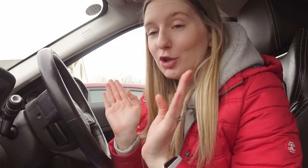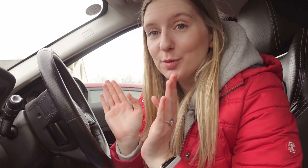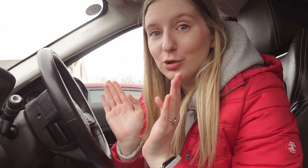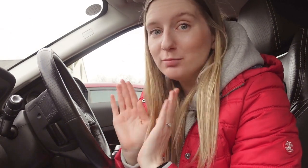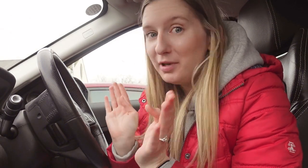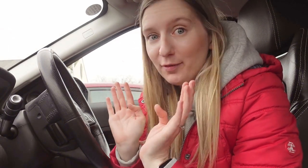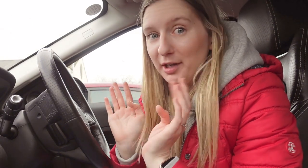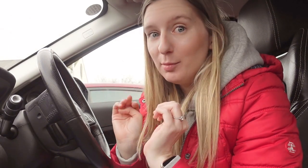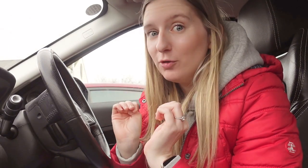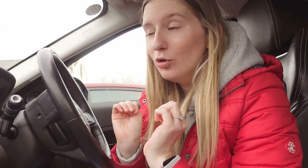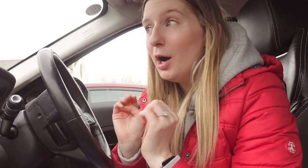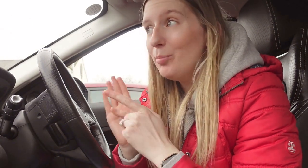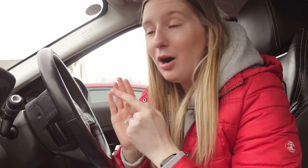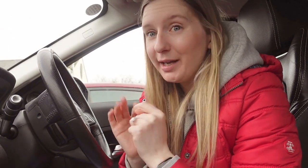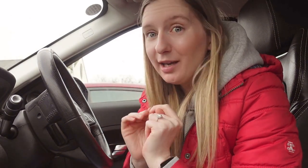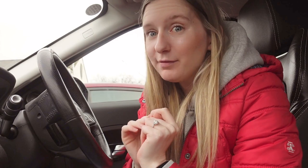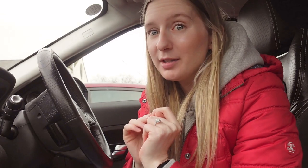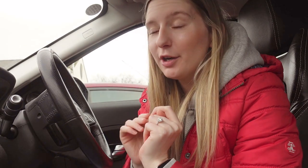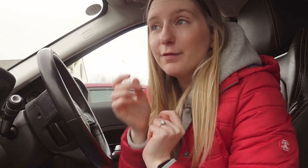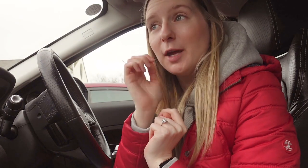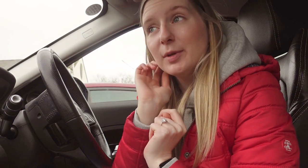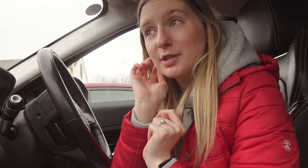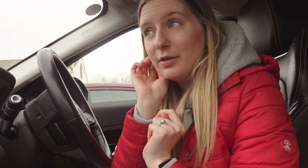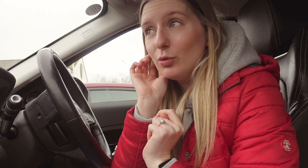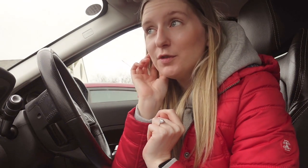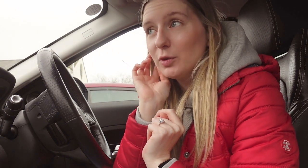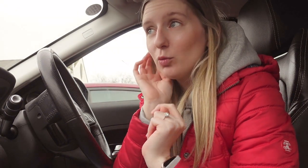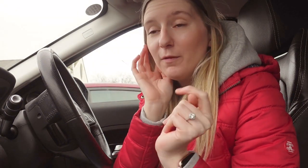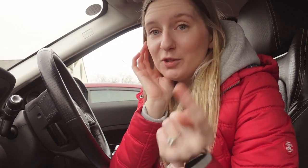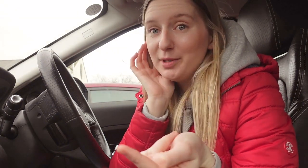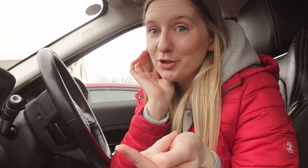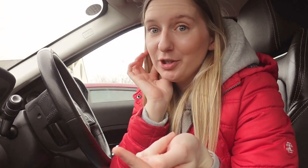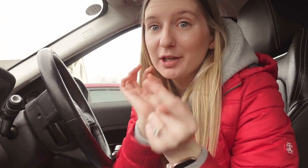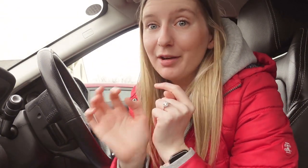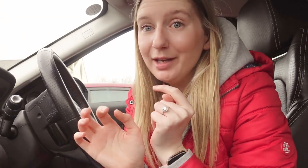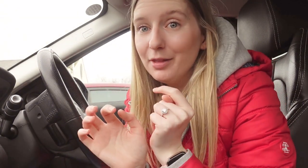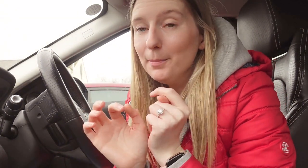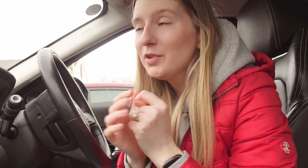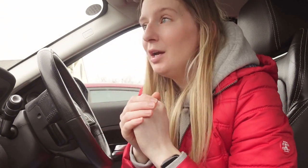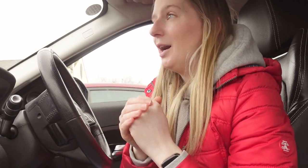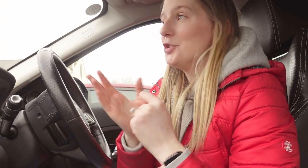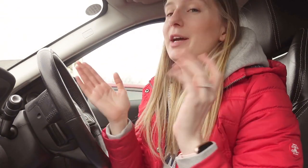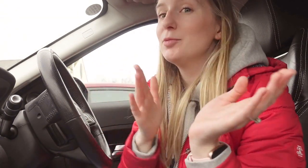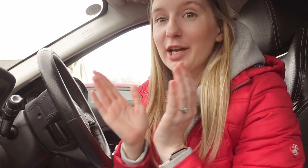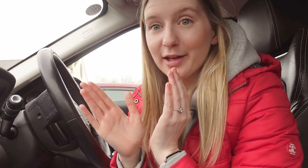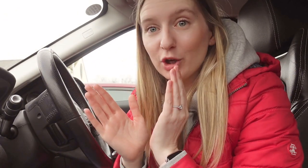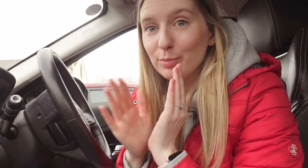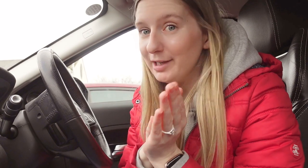hospital never been here before parking I find terrifying because I always feel like what if there's a pedestrian I can't hear them and so I end up checked like completely